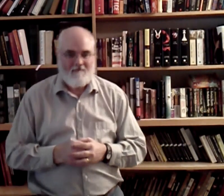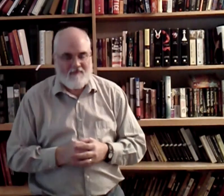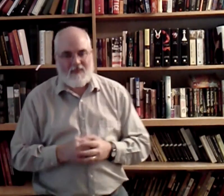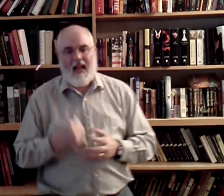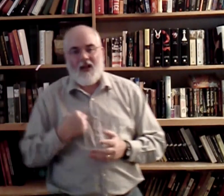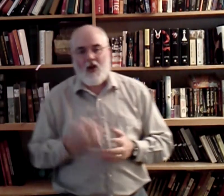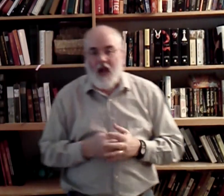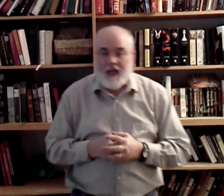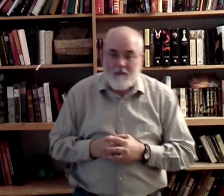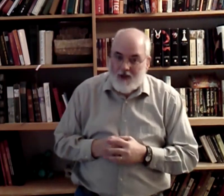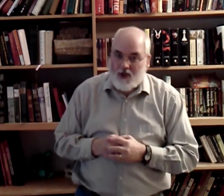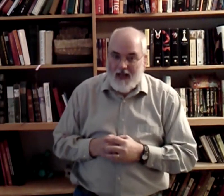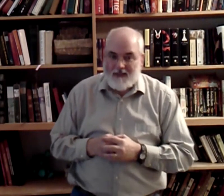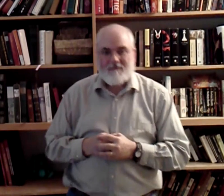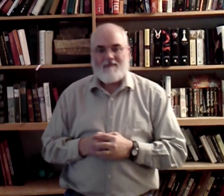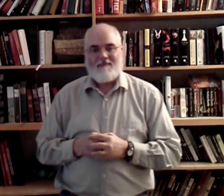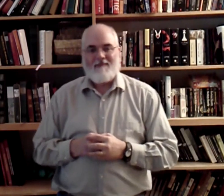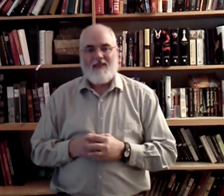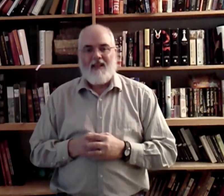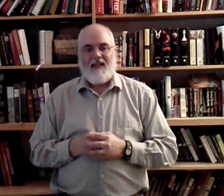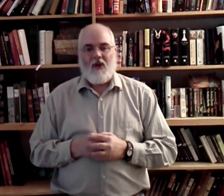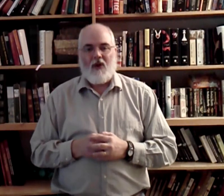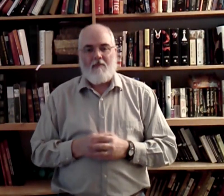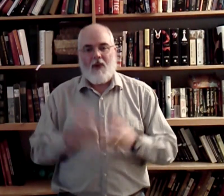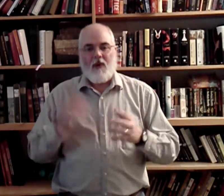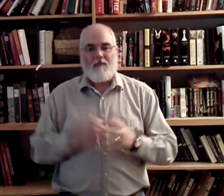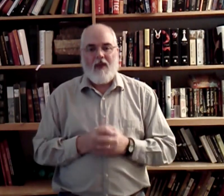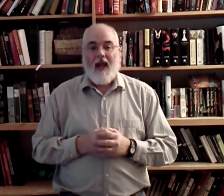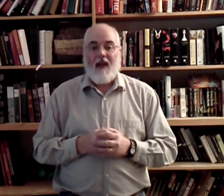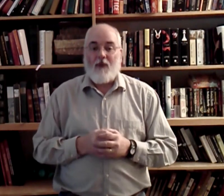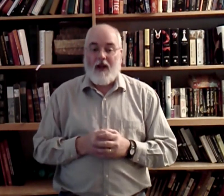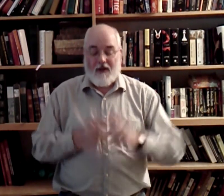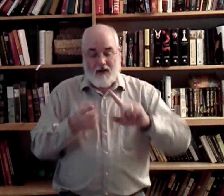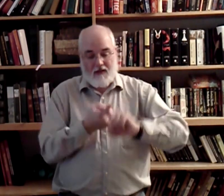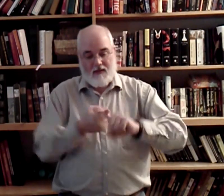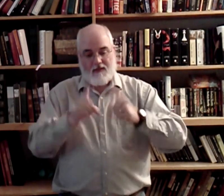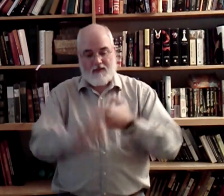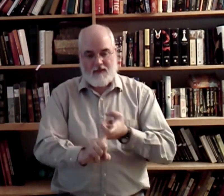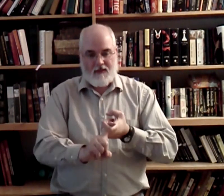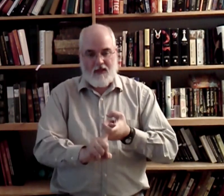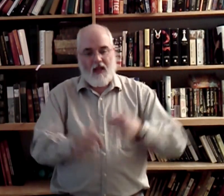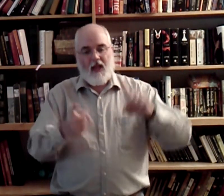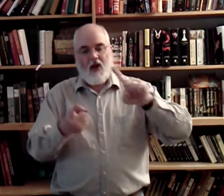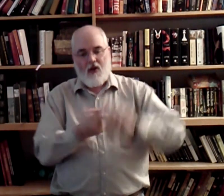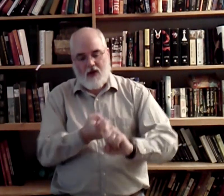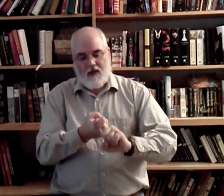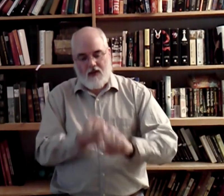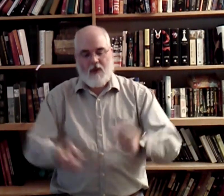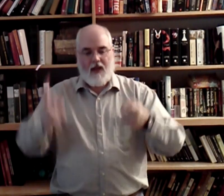I call it occupationalizing. Alright. Big word. Friend. Hook this way.